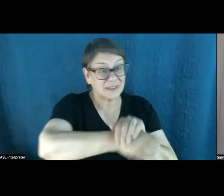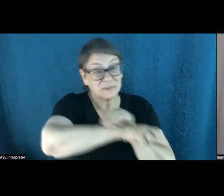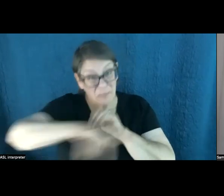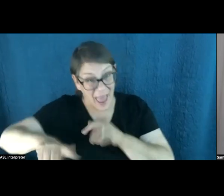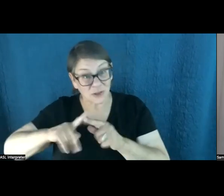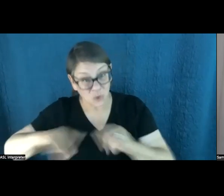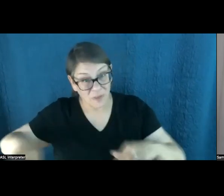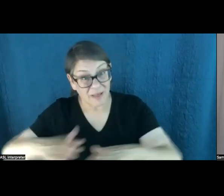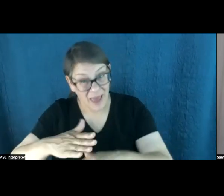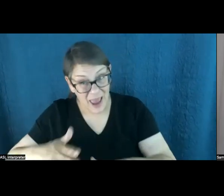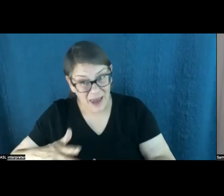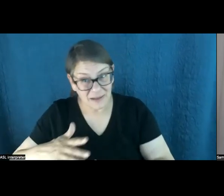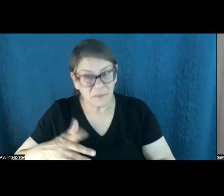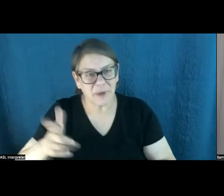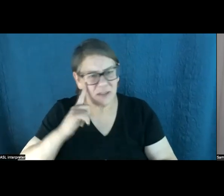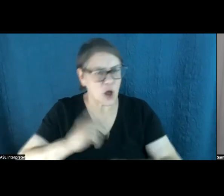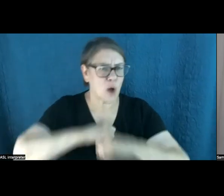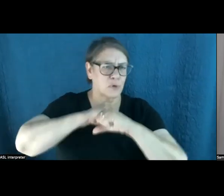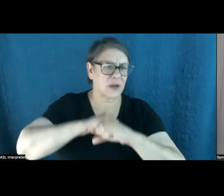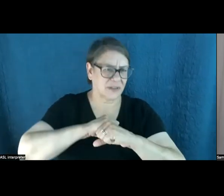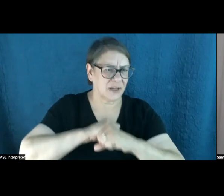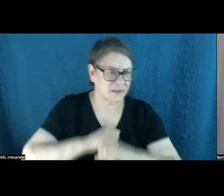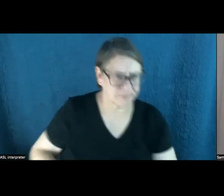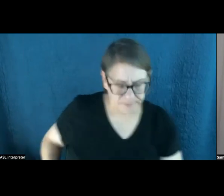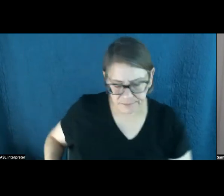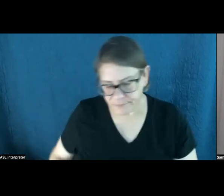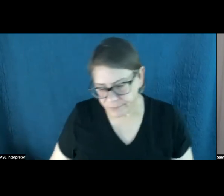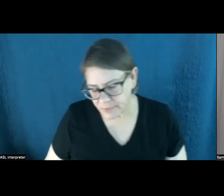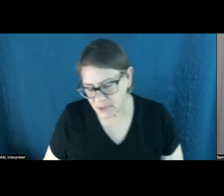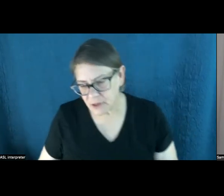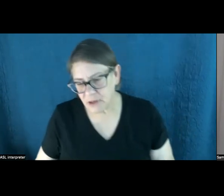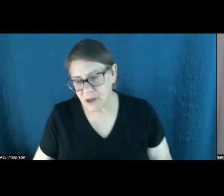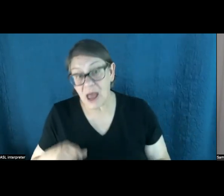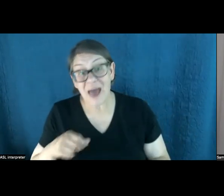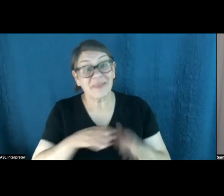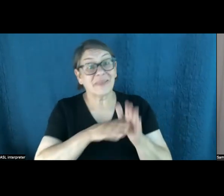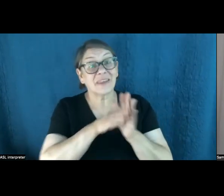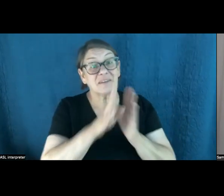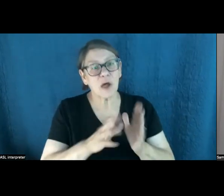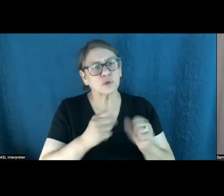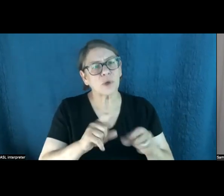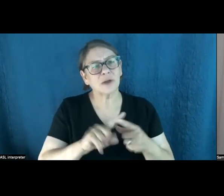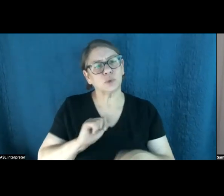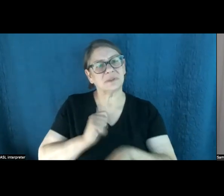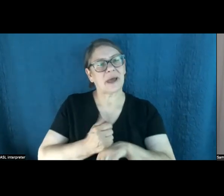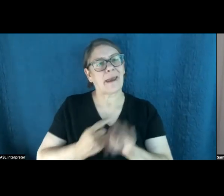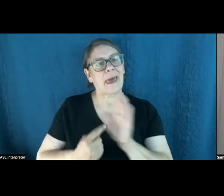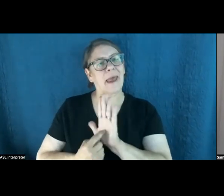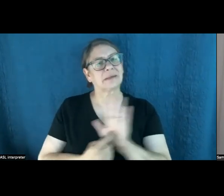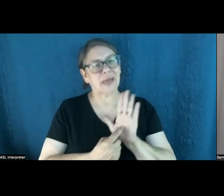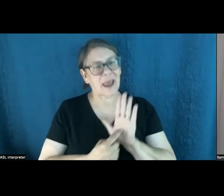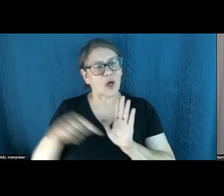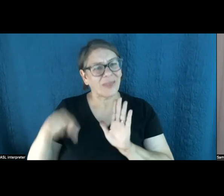those are, you know, tortoises are protected under the Endangered Species Act. And basically, this developer is trying to set an example for others of here's a, you know, more